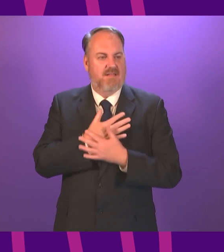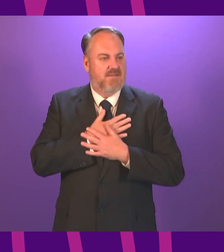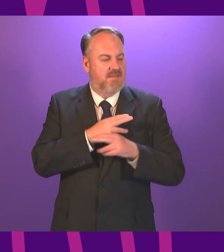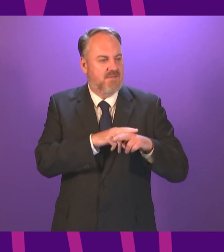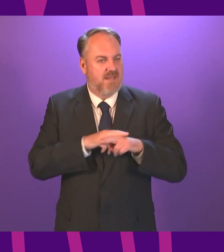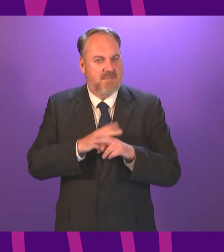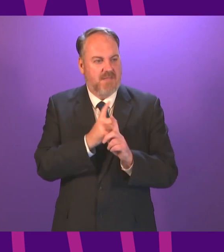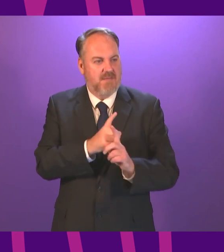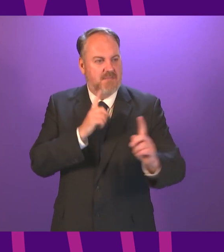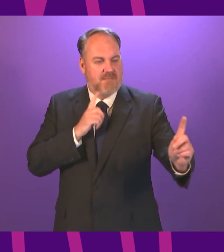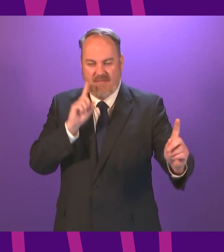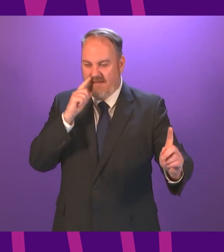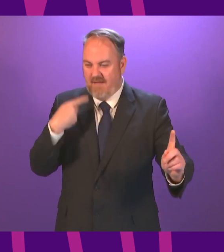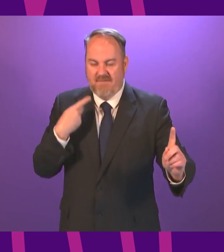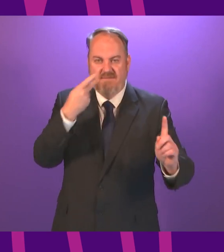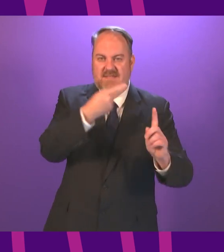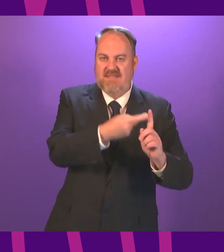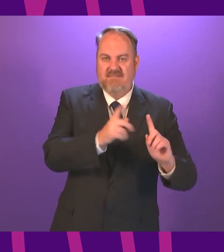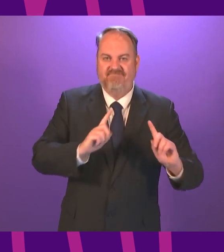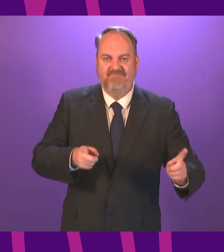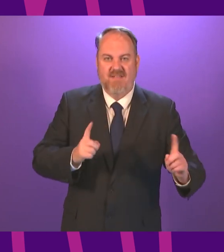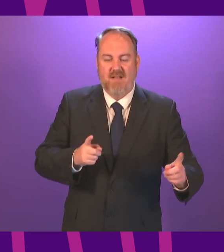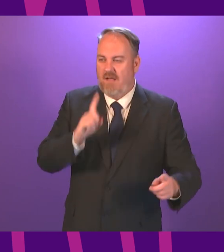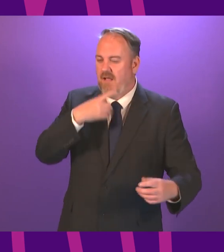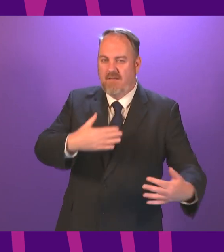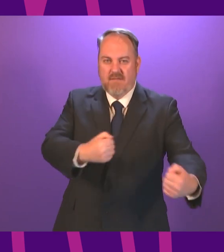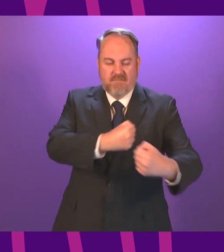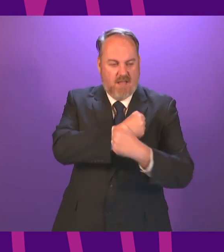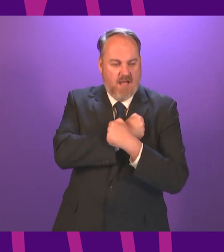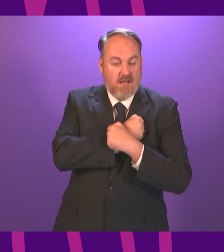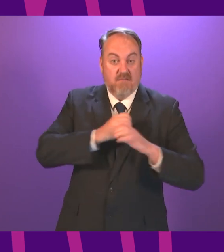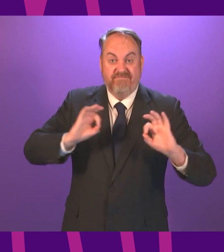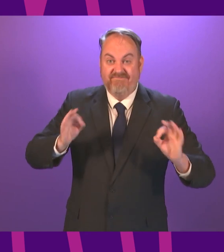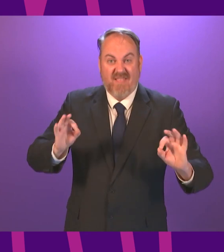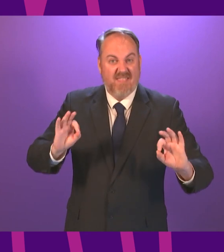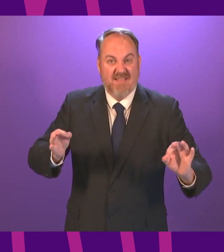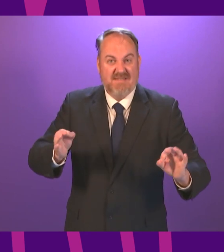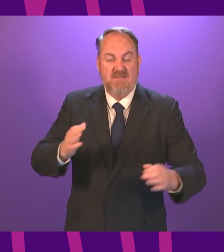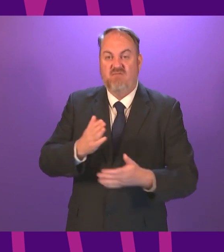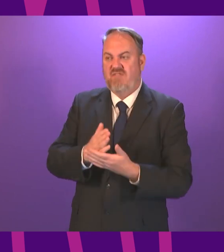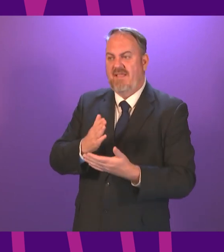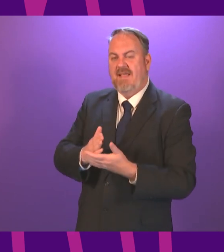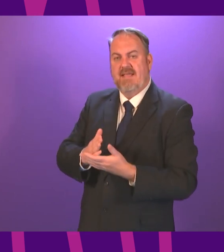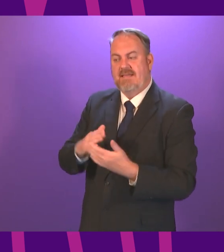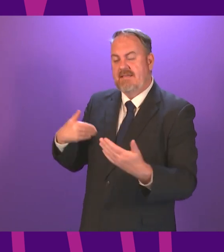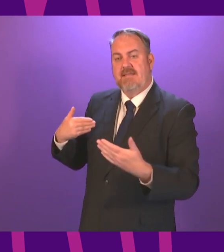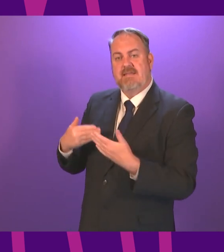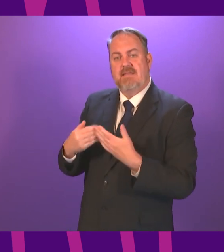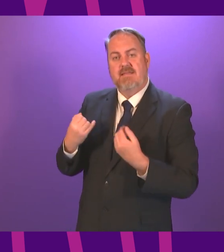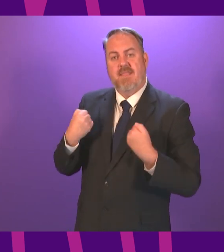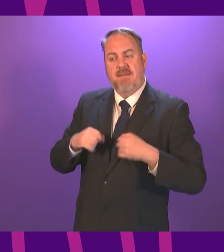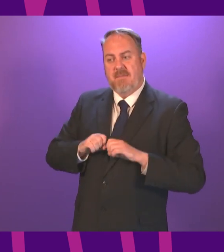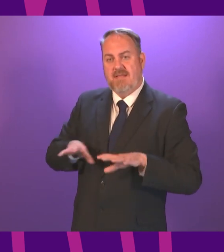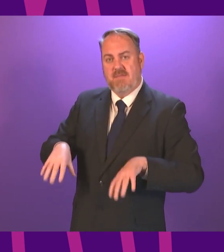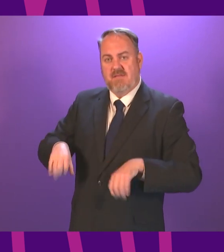them support even so much as a hug since the beginning of the pandemic the Scottish Conservatives